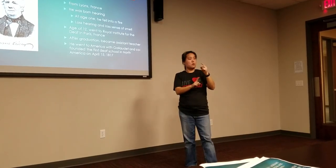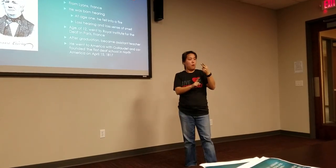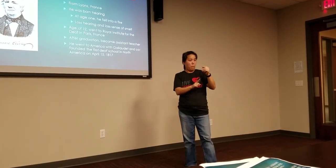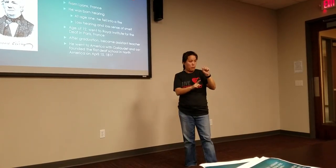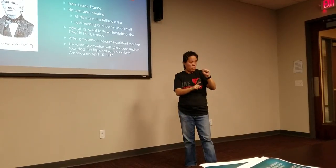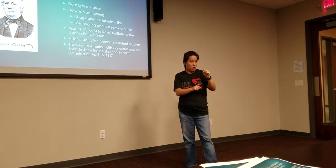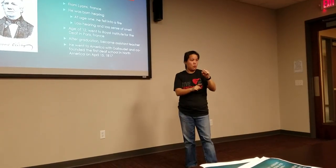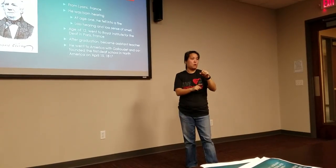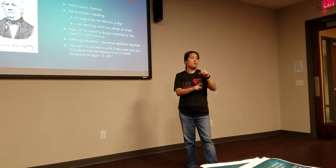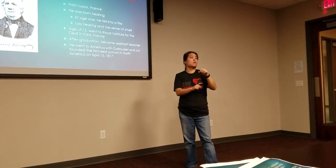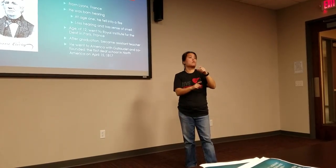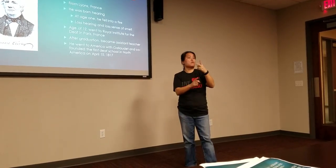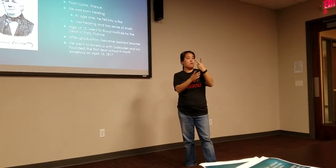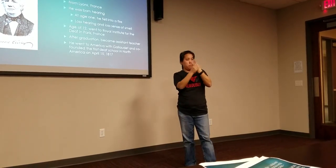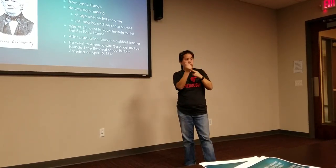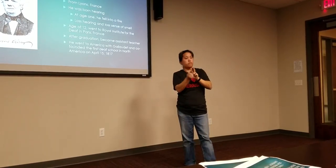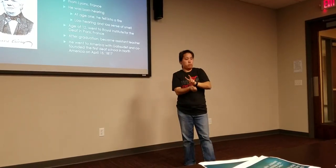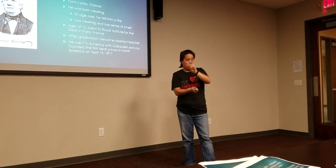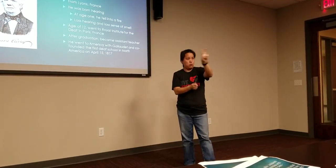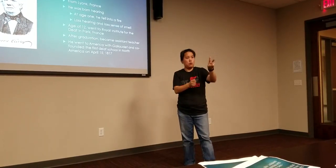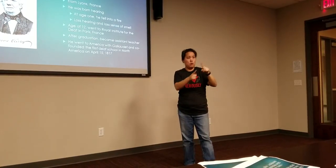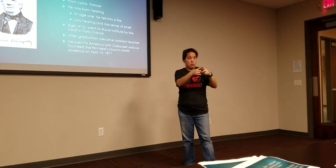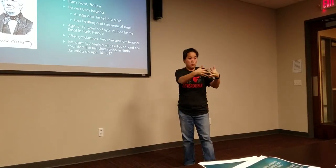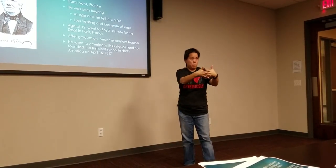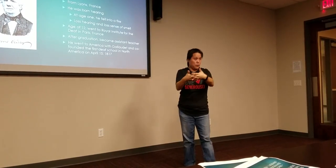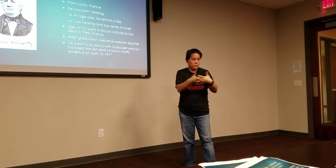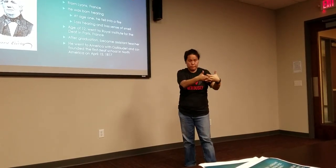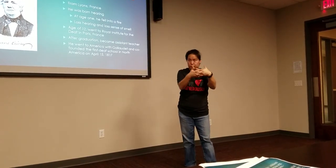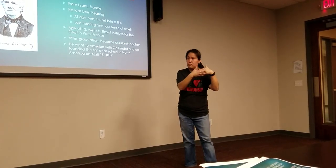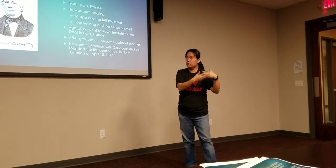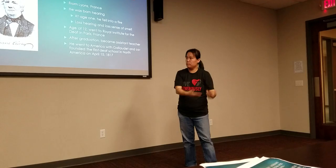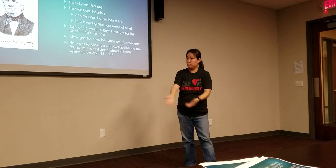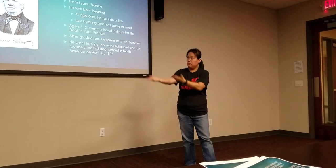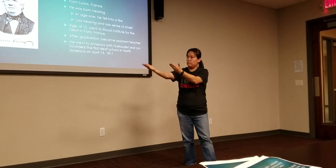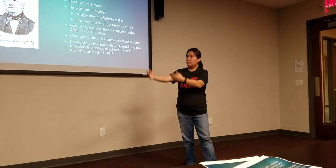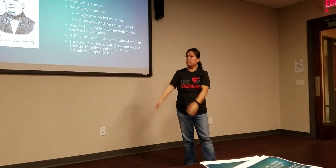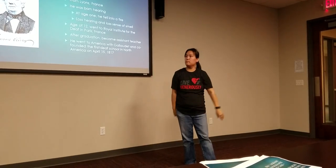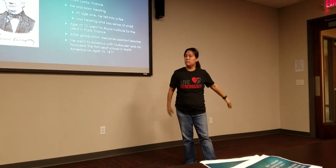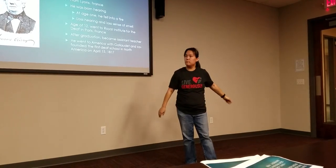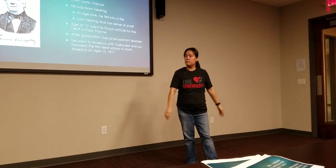met Thomas Gallaudet and the two then came to America.